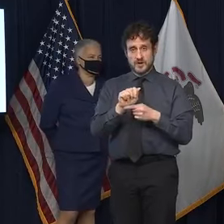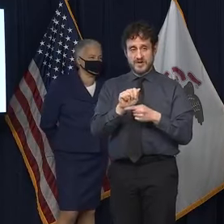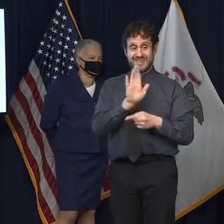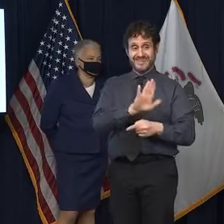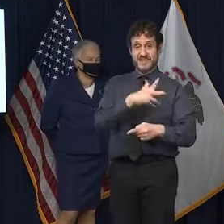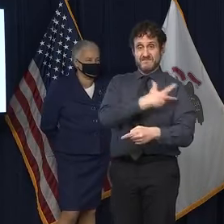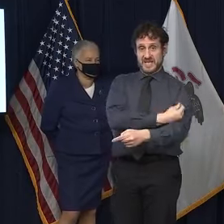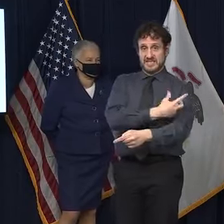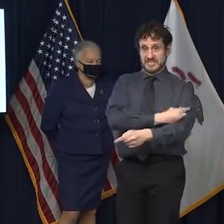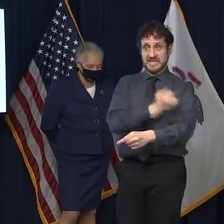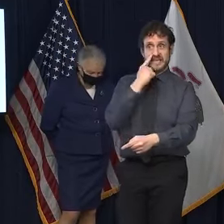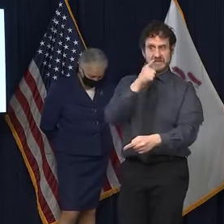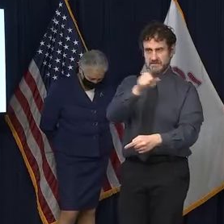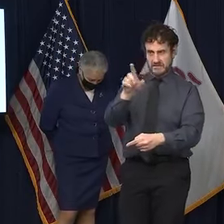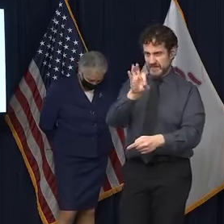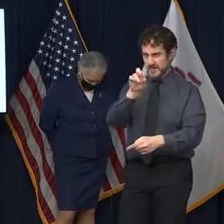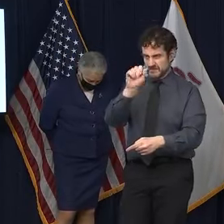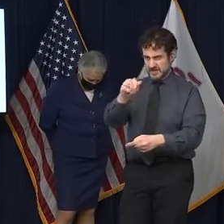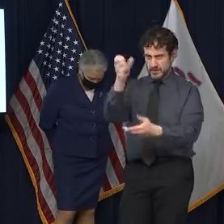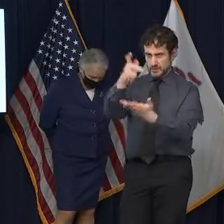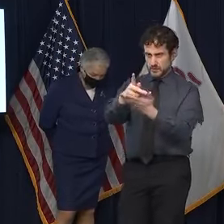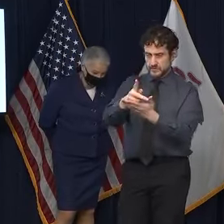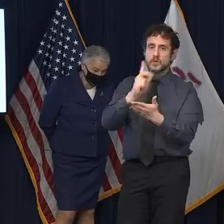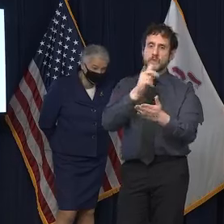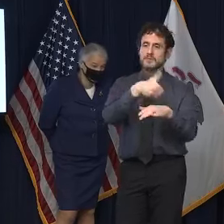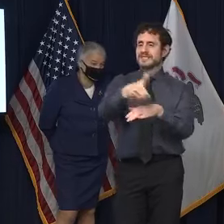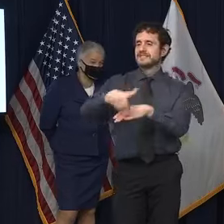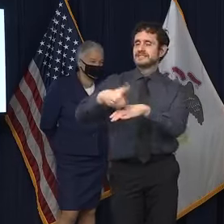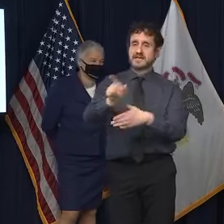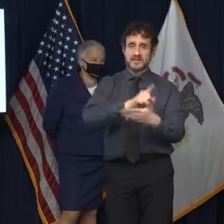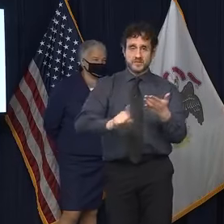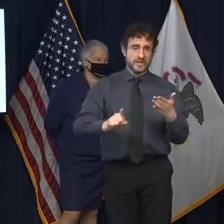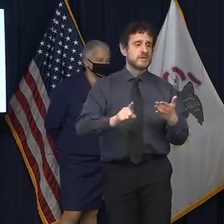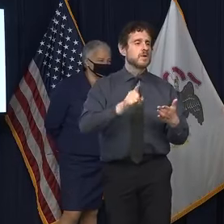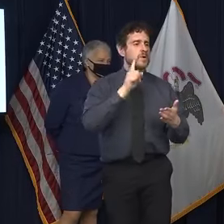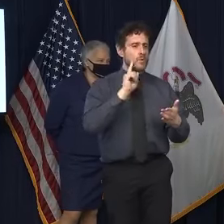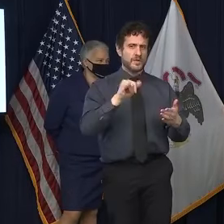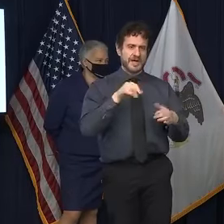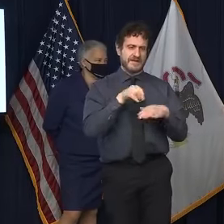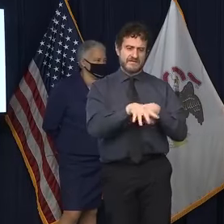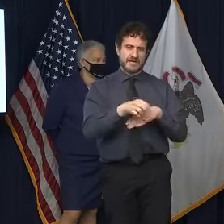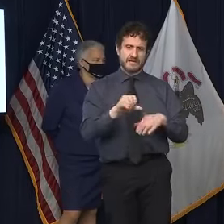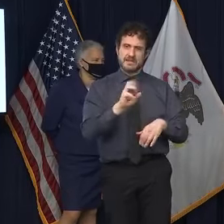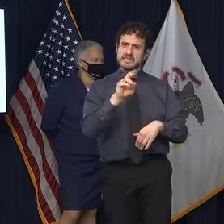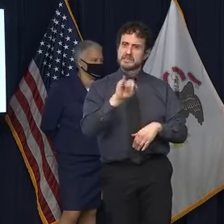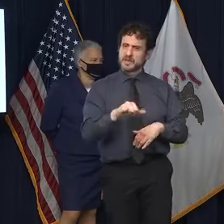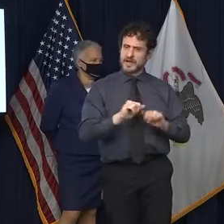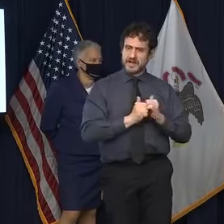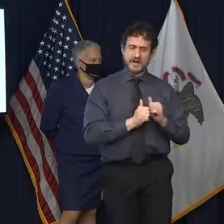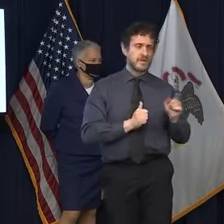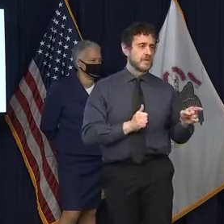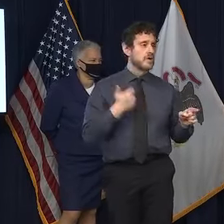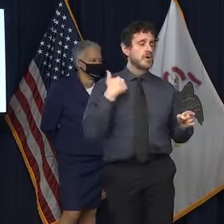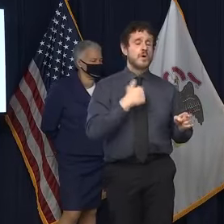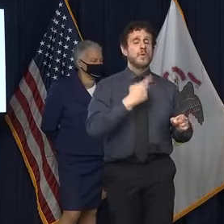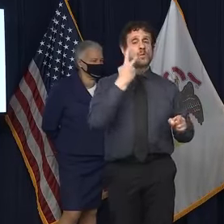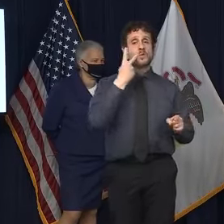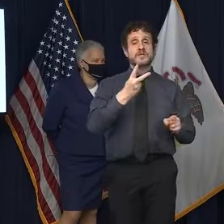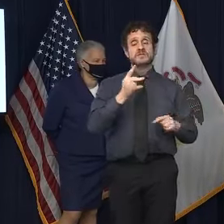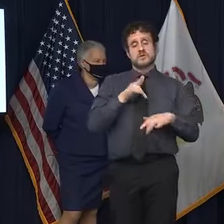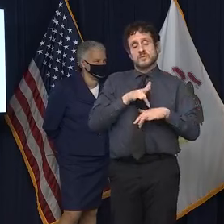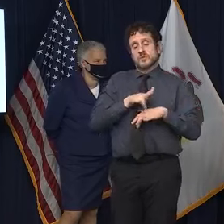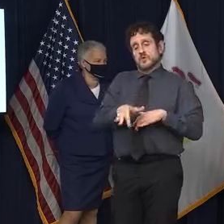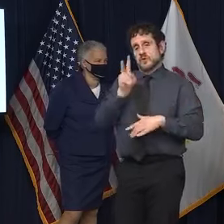next week if all those plan, how will that affect the supply? Well, again, you know, we've saw some early projections.